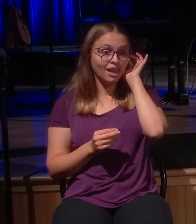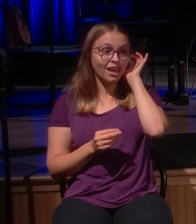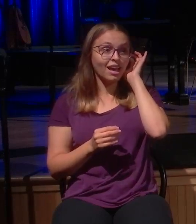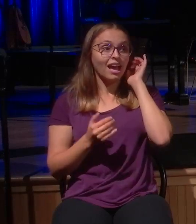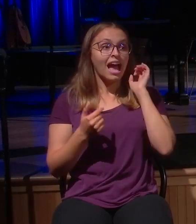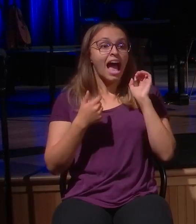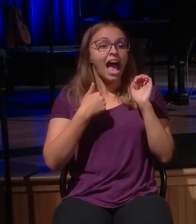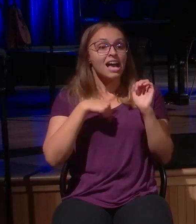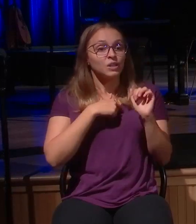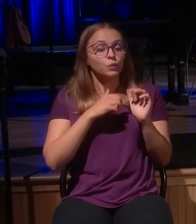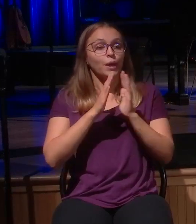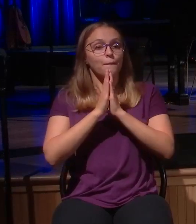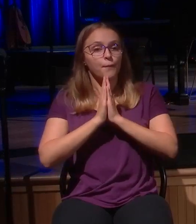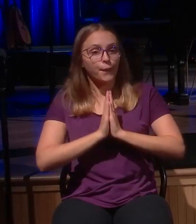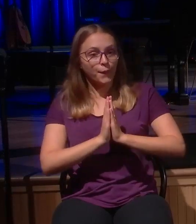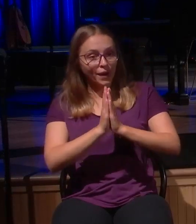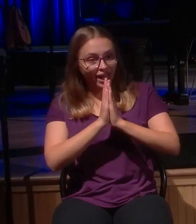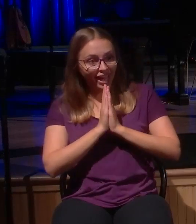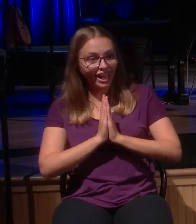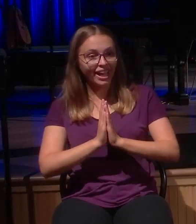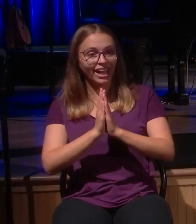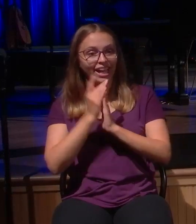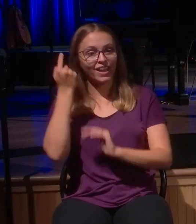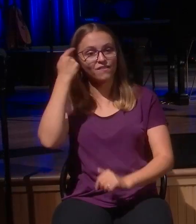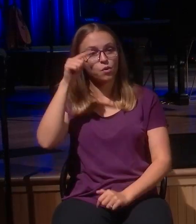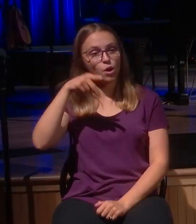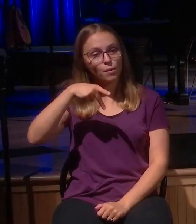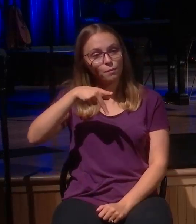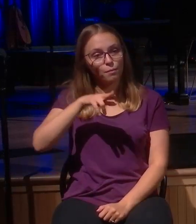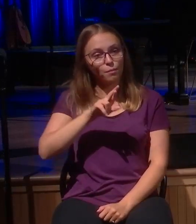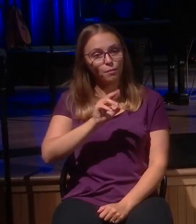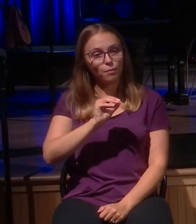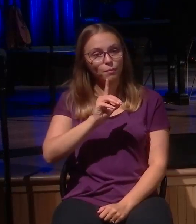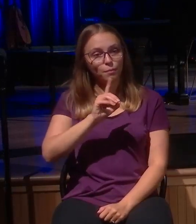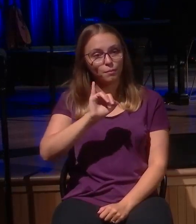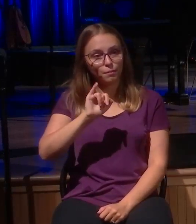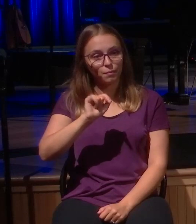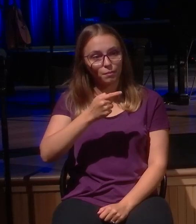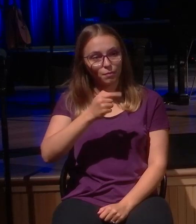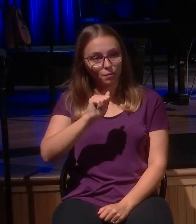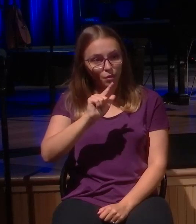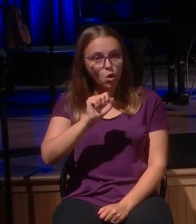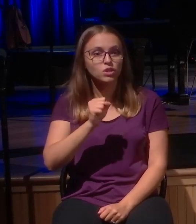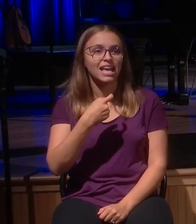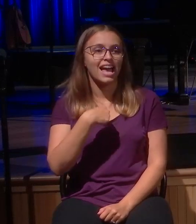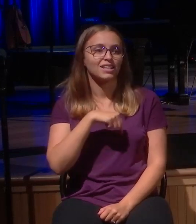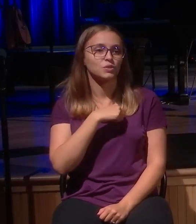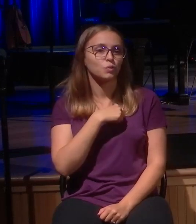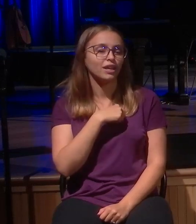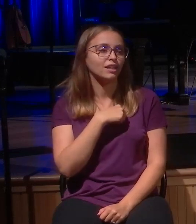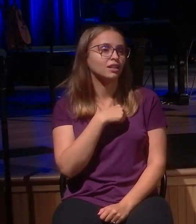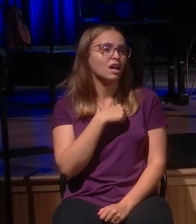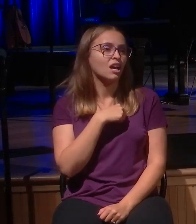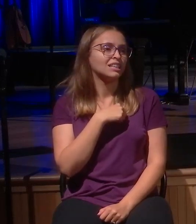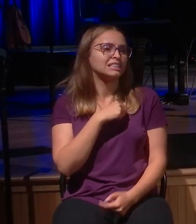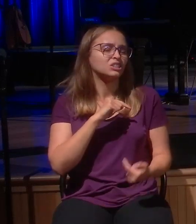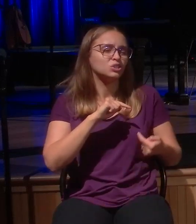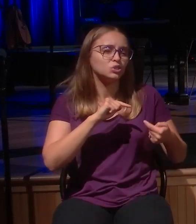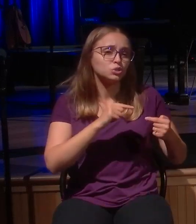prodigals, as we bemoan and as we struggle with the fact that children stray and grandchildren wander, and they don't